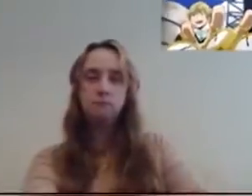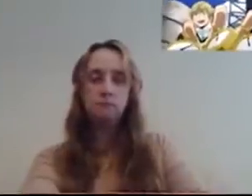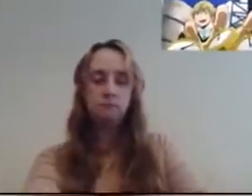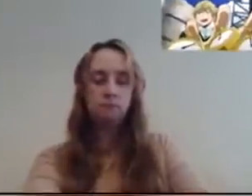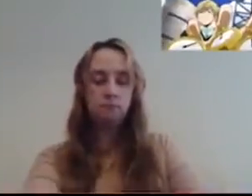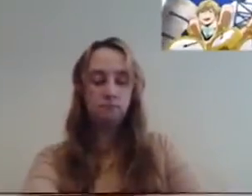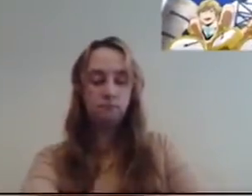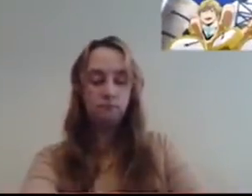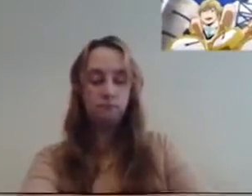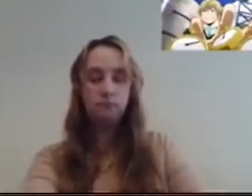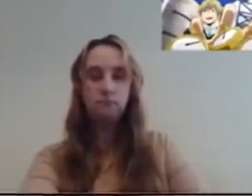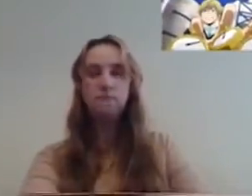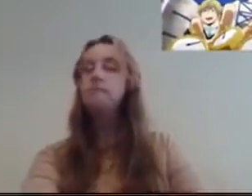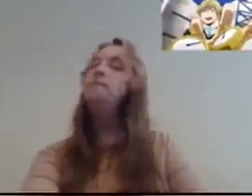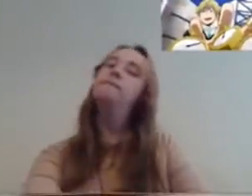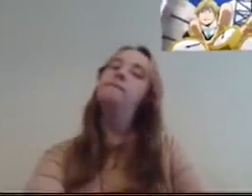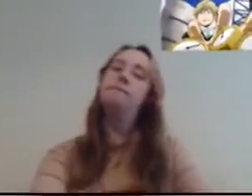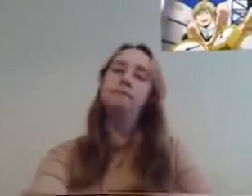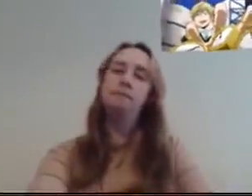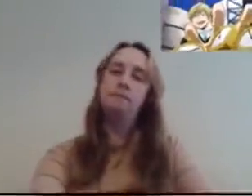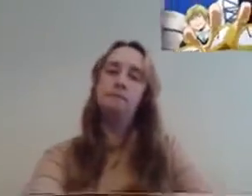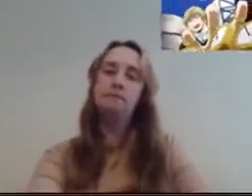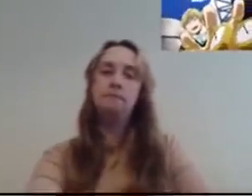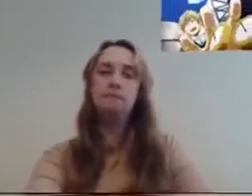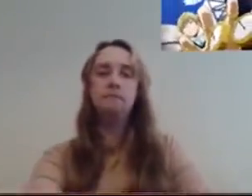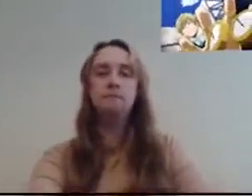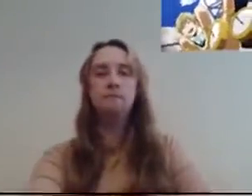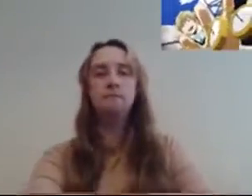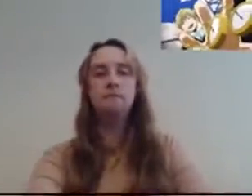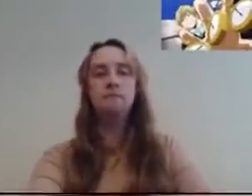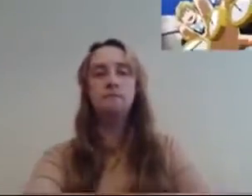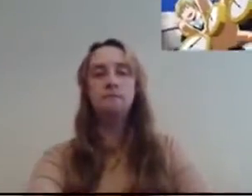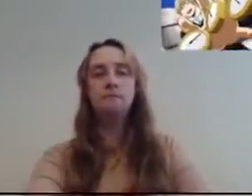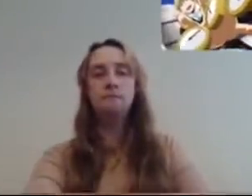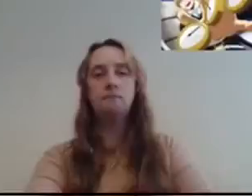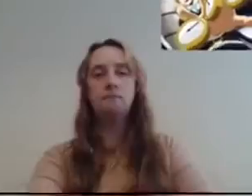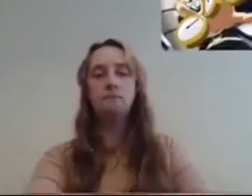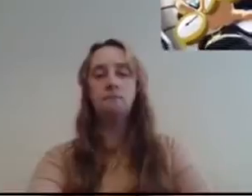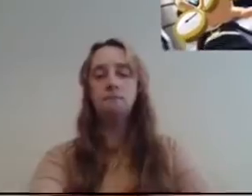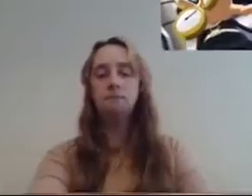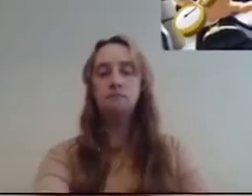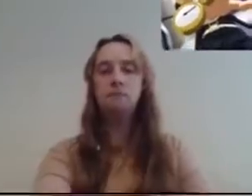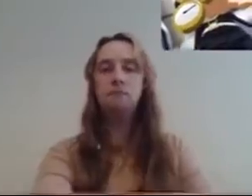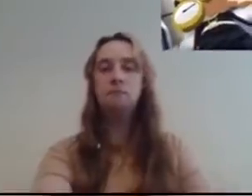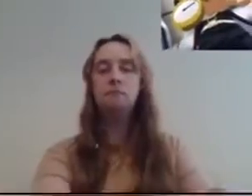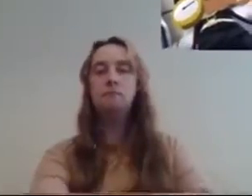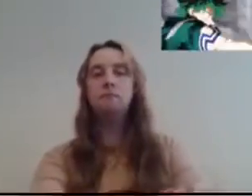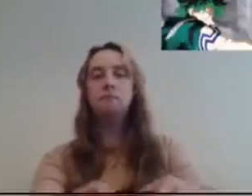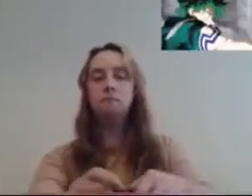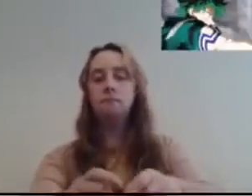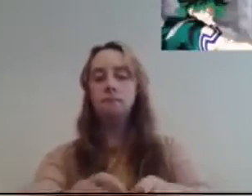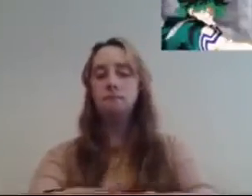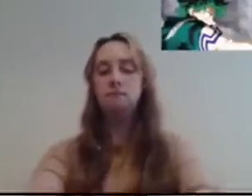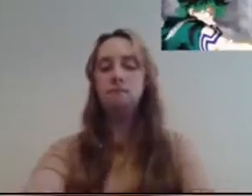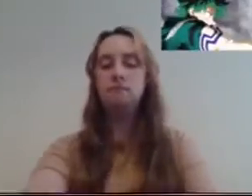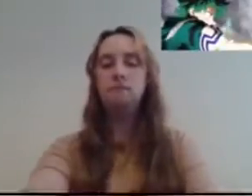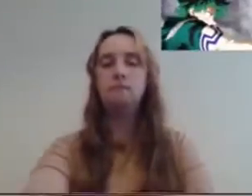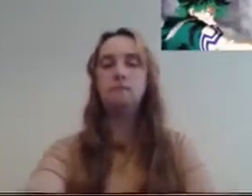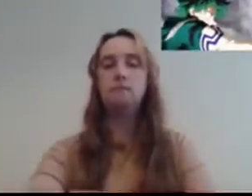against four. Will your friends hold their own? Shinso's lurking around so they won't be able to communicate freely. I'd hurry and go to them